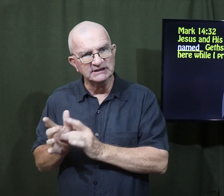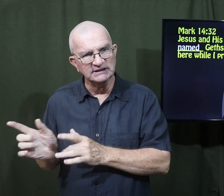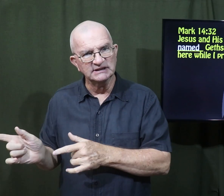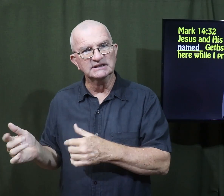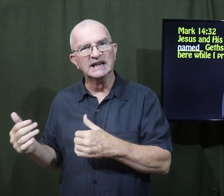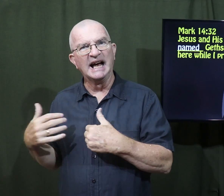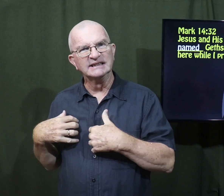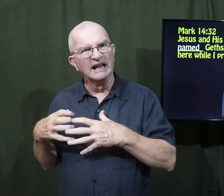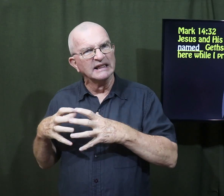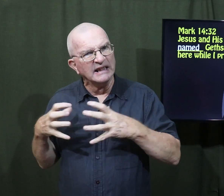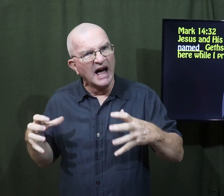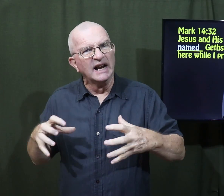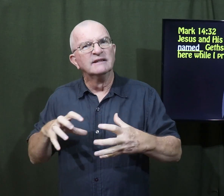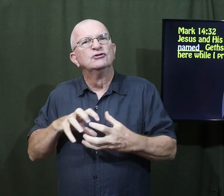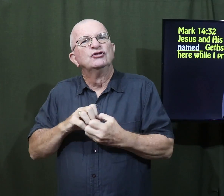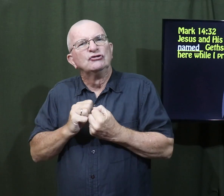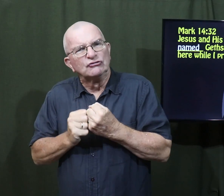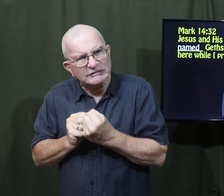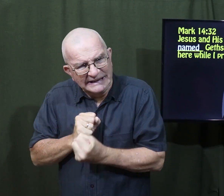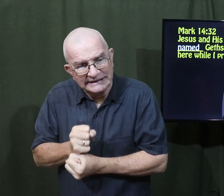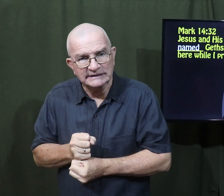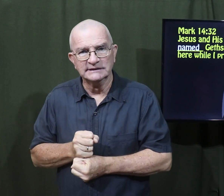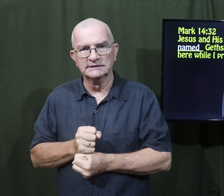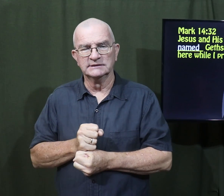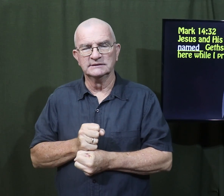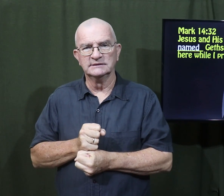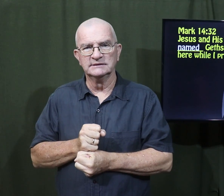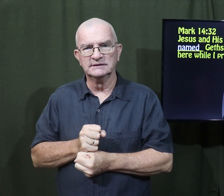Remember, Jesus has a lot of stress.